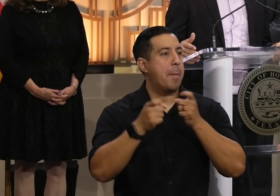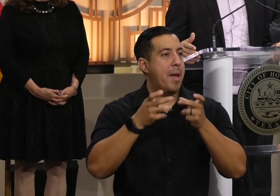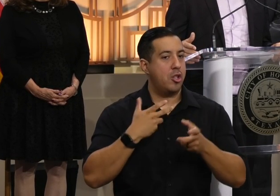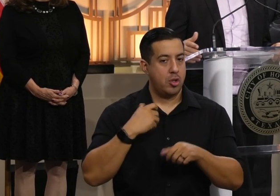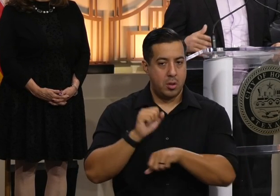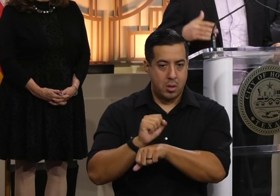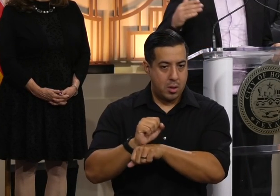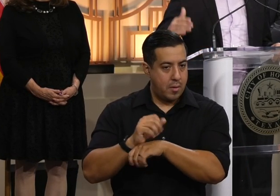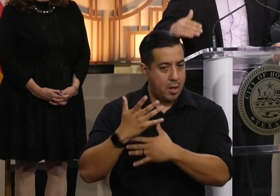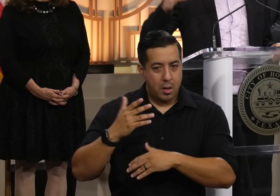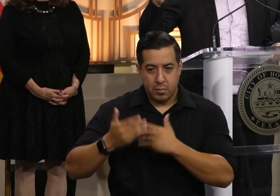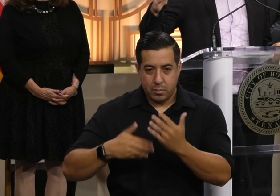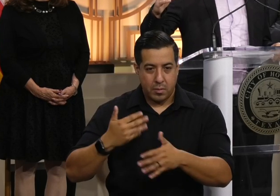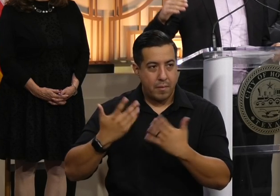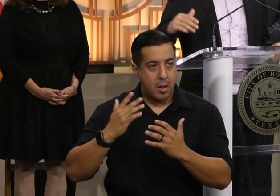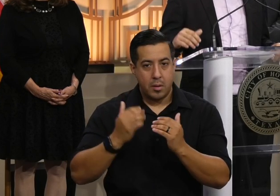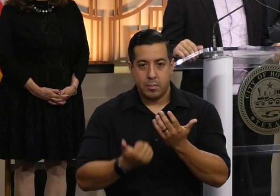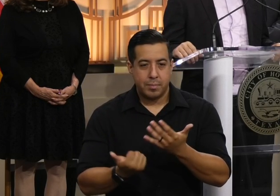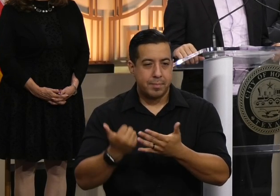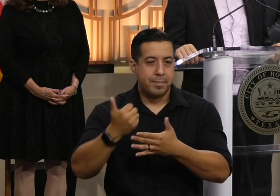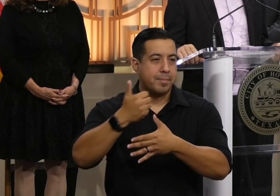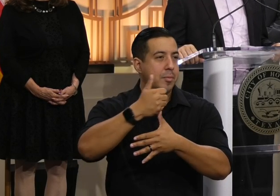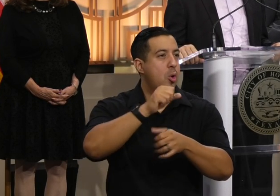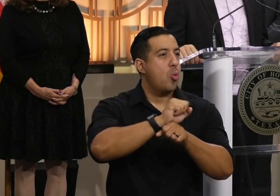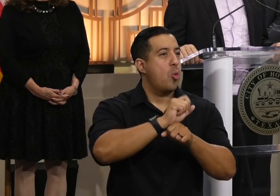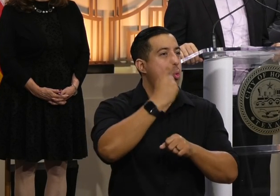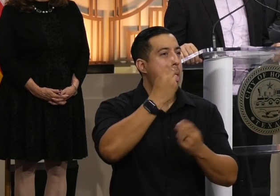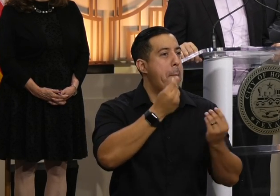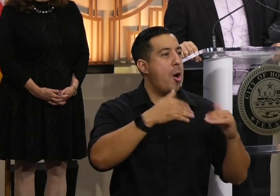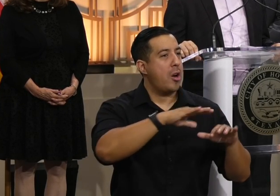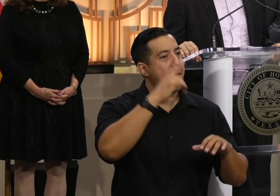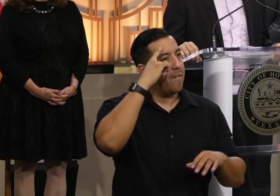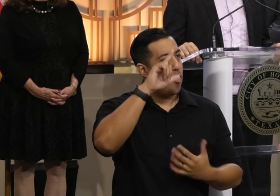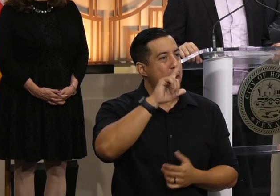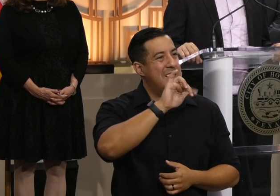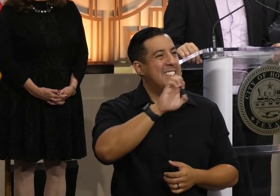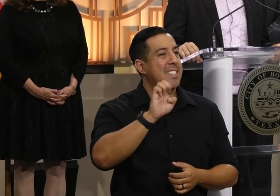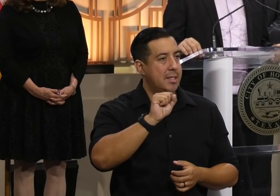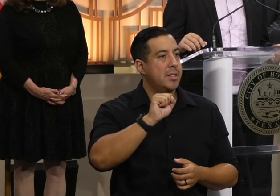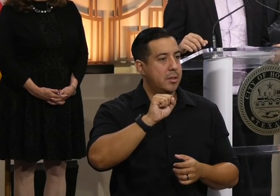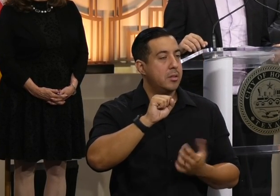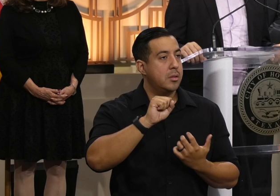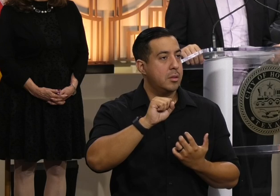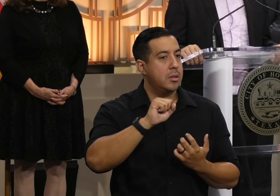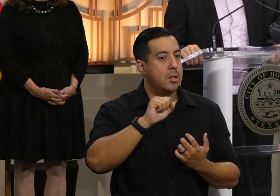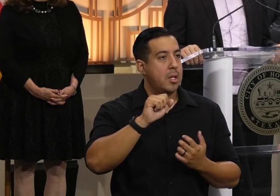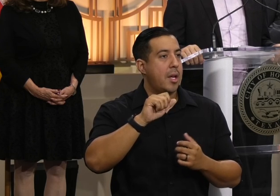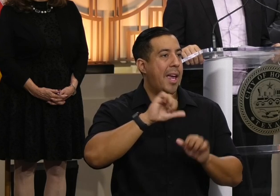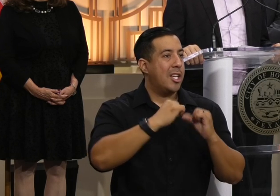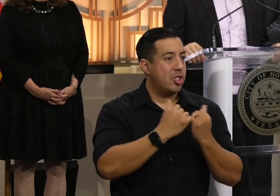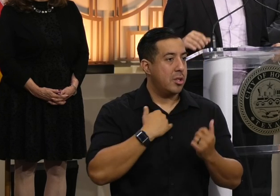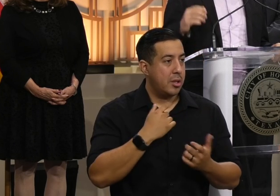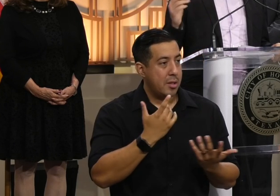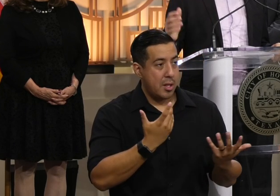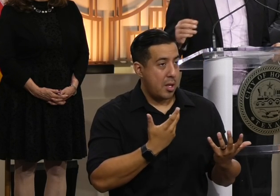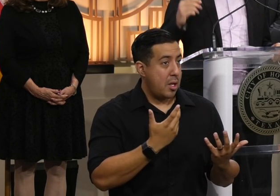then later on, you know, I jumped up, started working with one of the property as a leasing agent. And then I decided, you know, I said, I don't